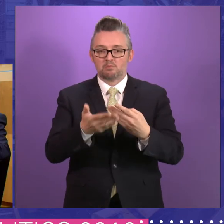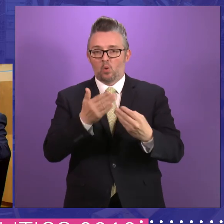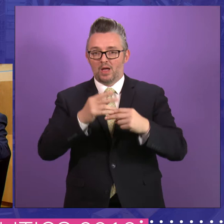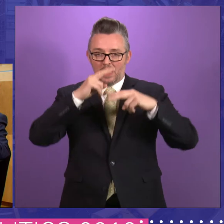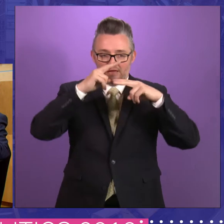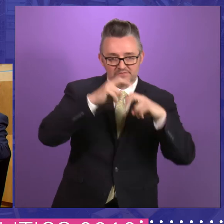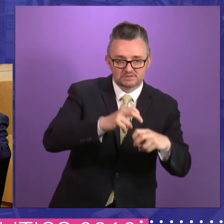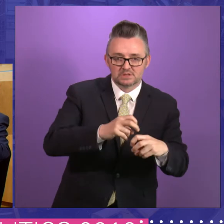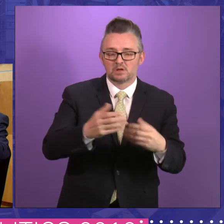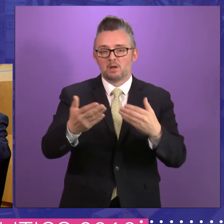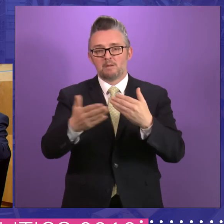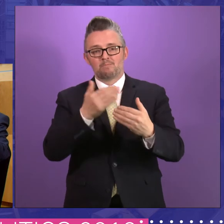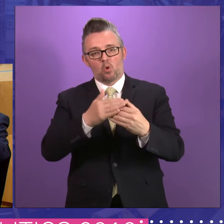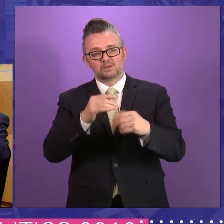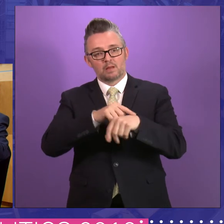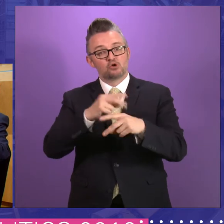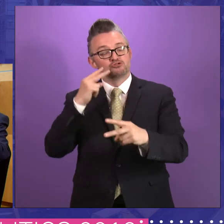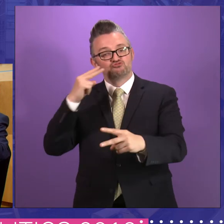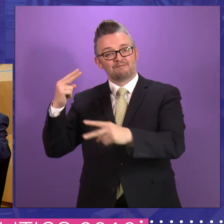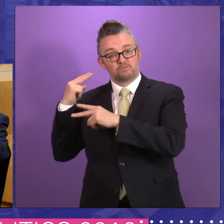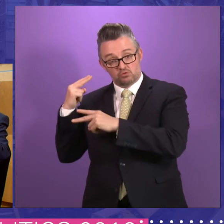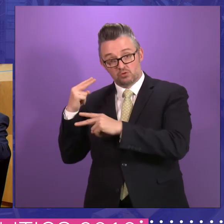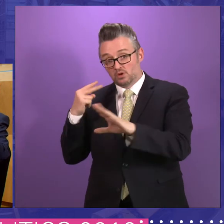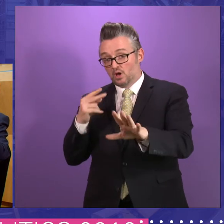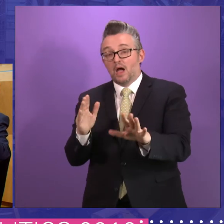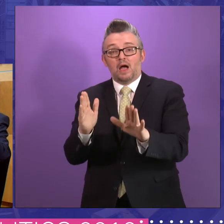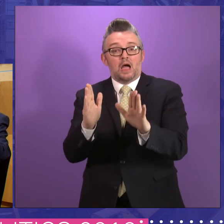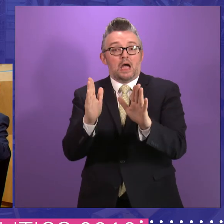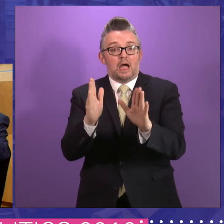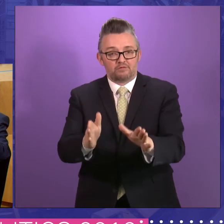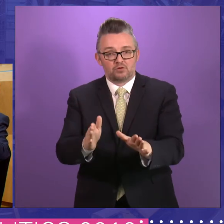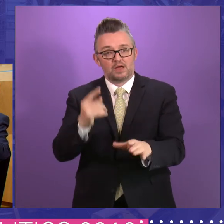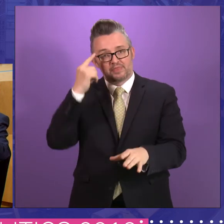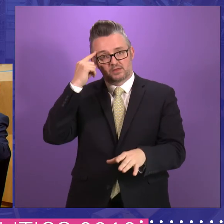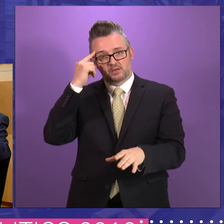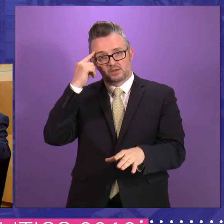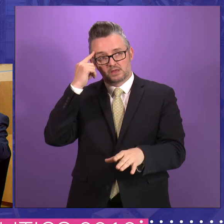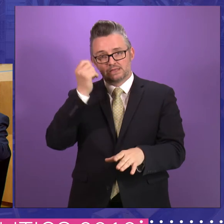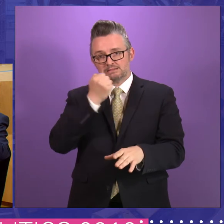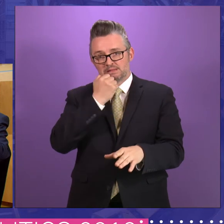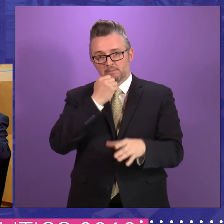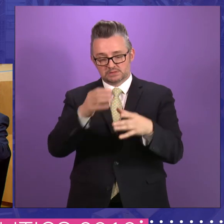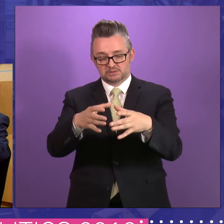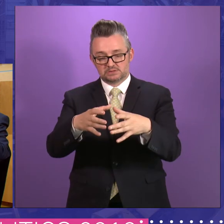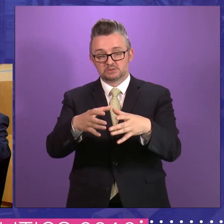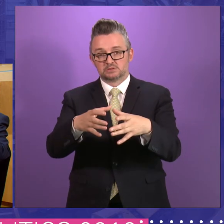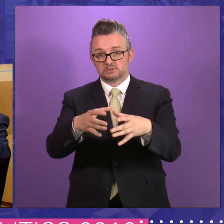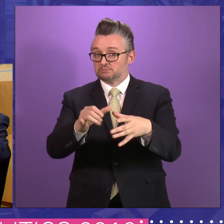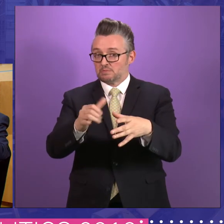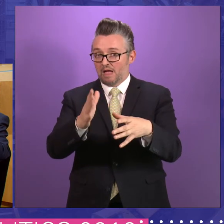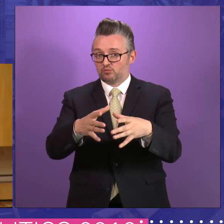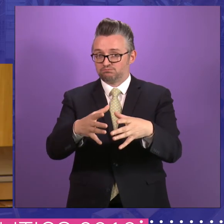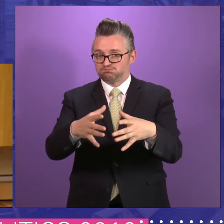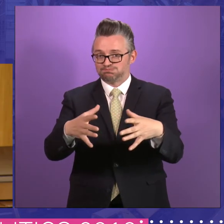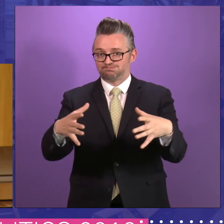to review legislation, then you have to think quite seriously about where the numbers of the Parliament might be going in the years that lie